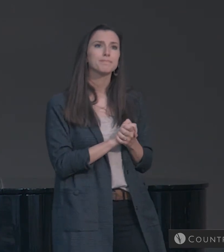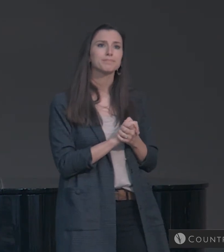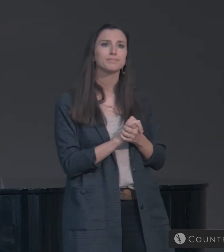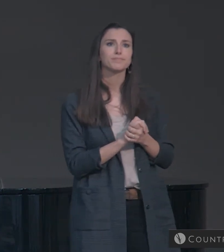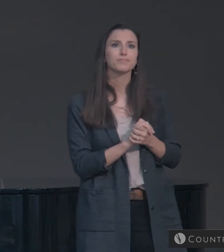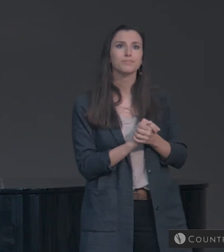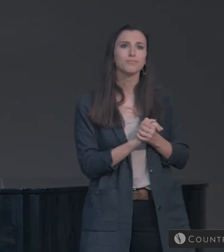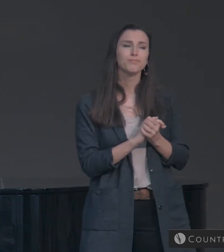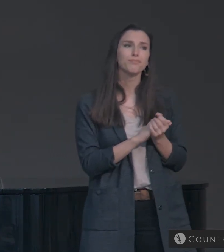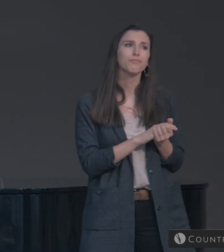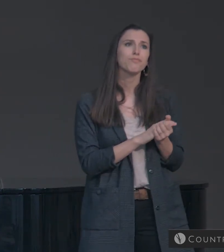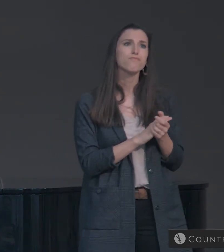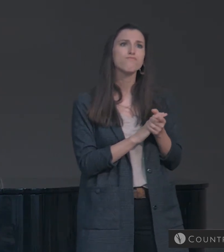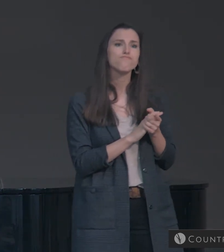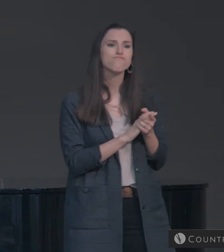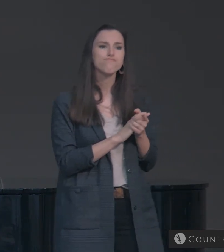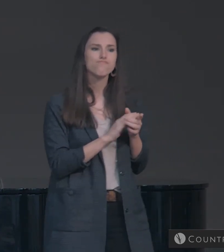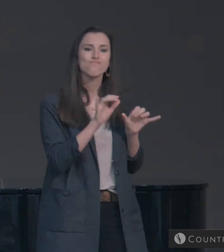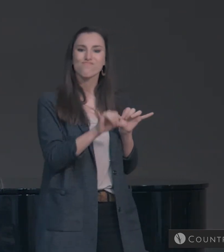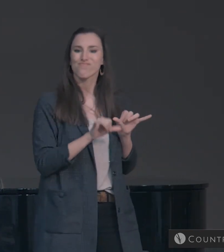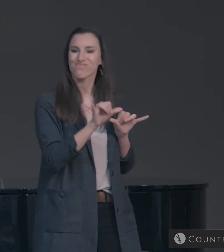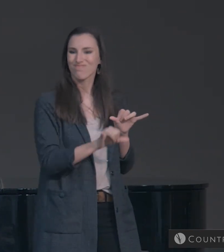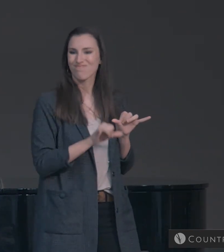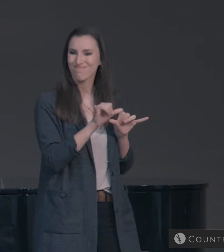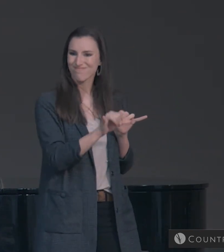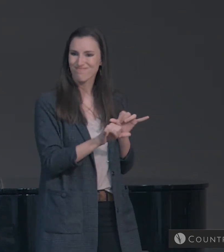And he just stayed there.